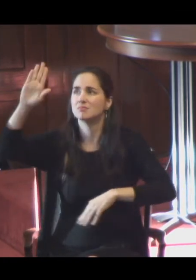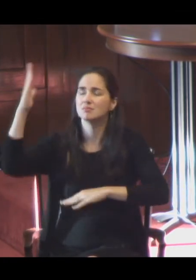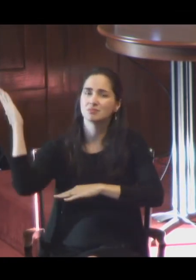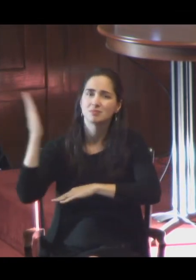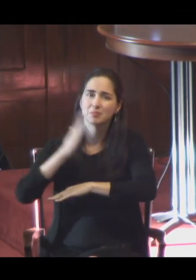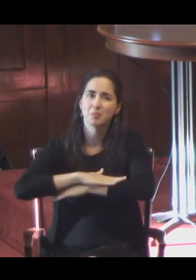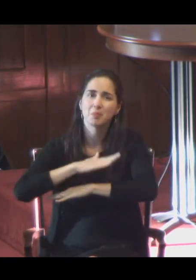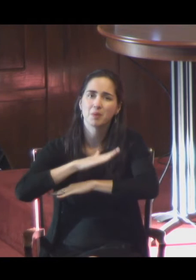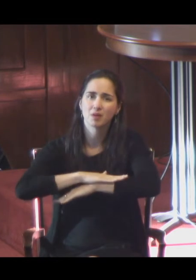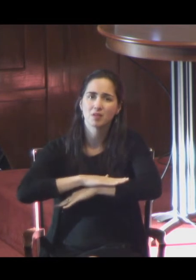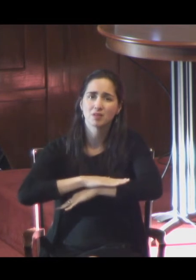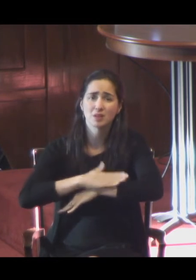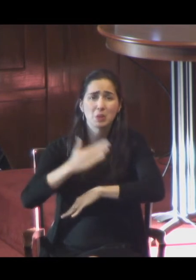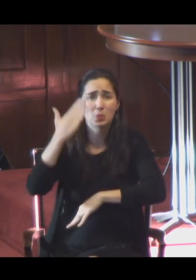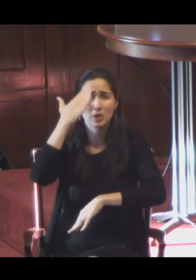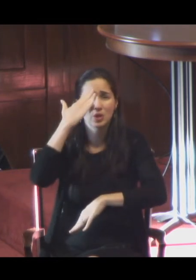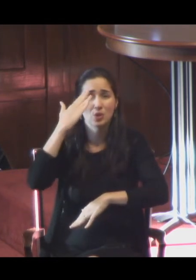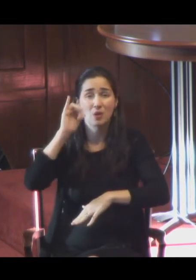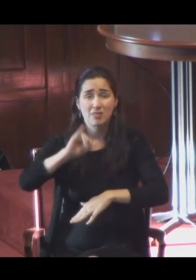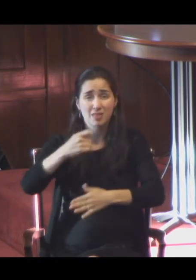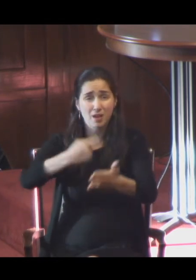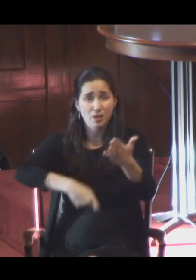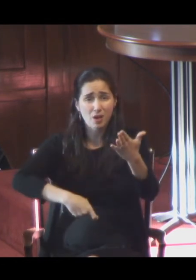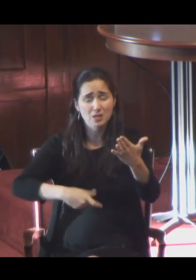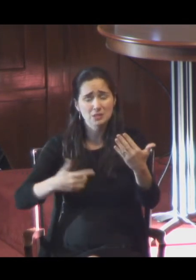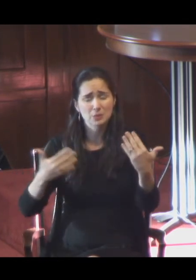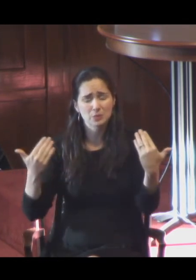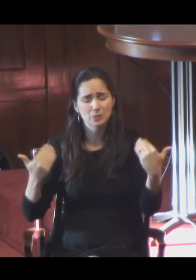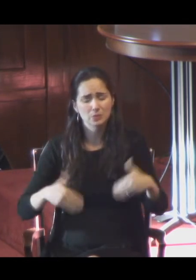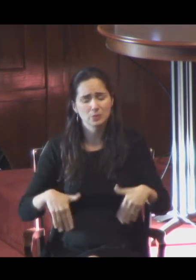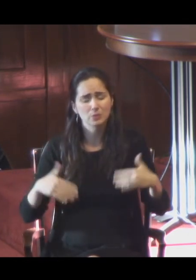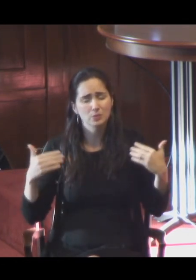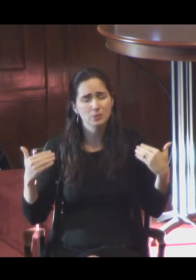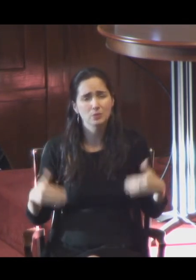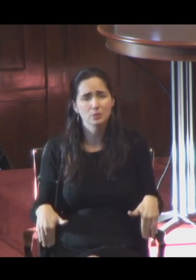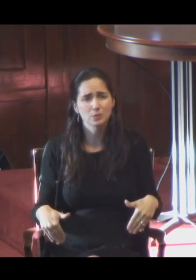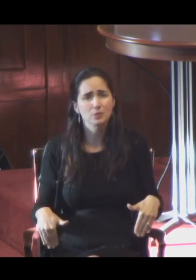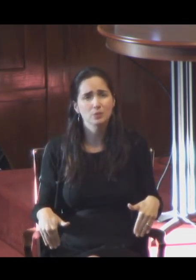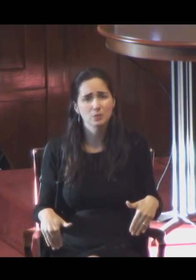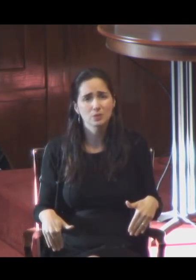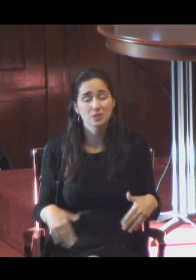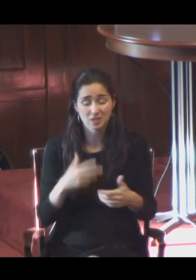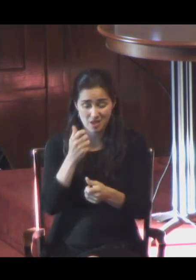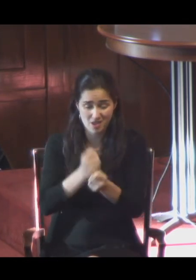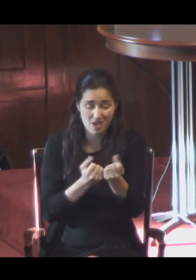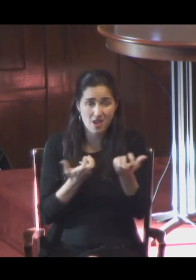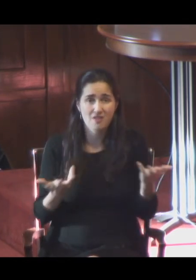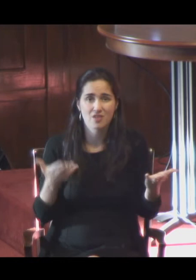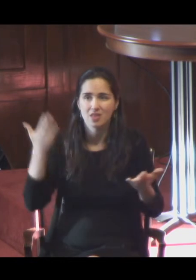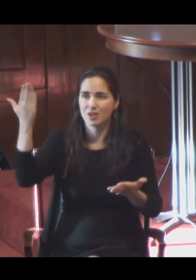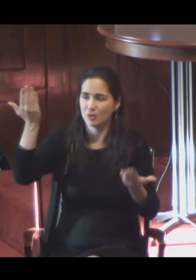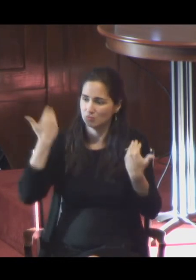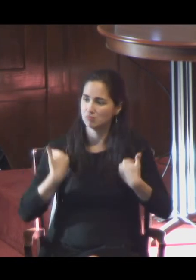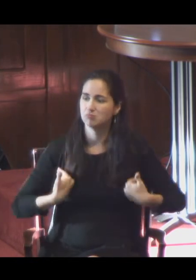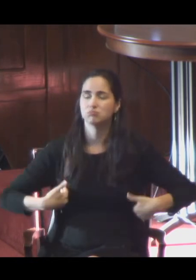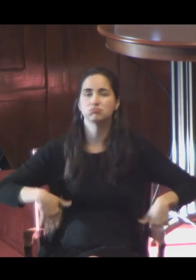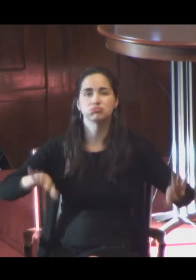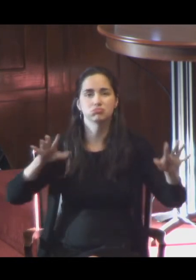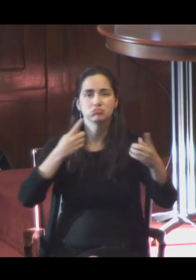costliness of your sacrifice. It cost you everything for us to come. Thank you, Lord, for